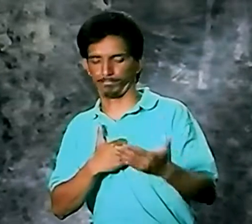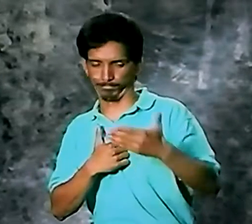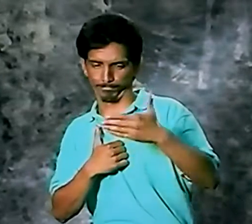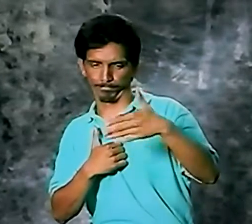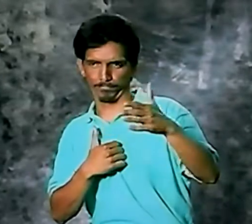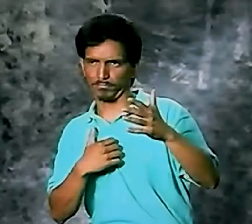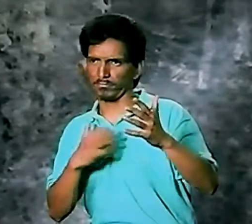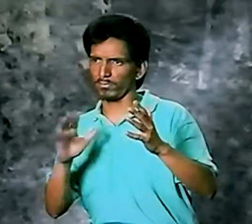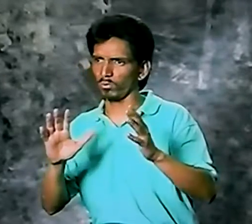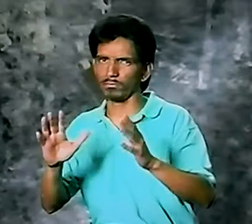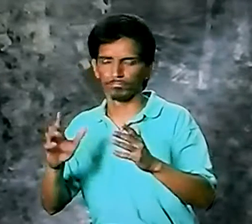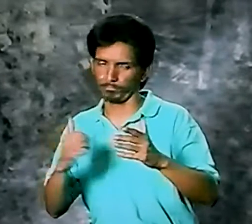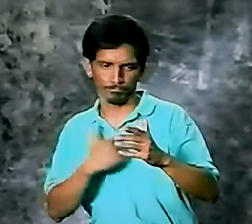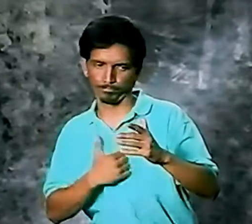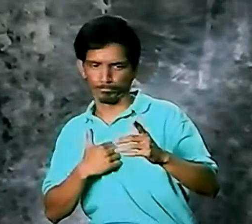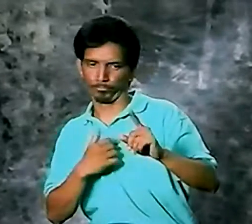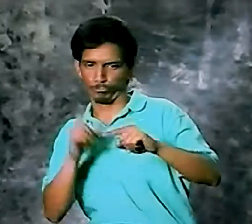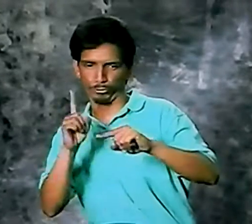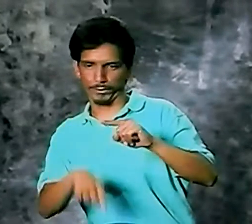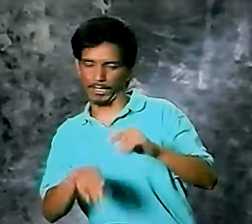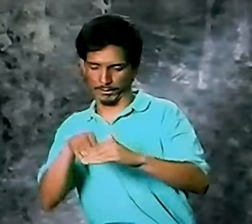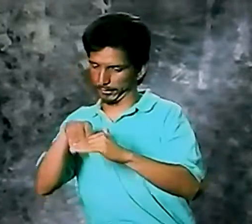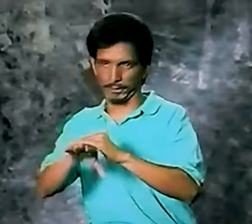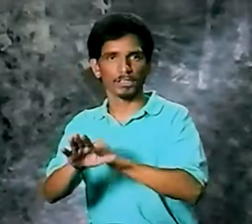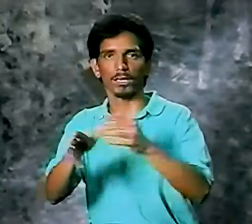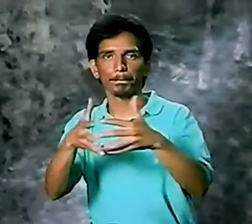She says, sorry, you can't go into the United States.